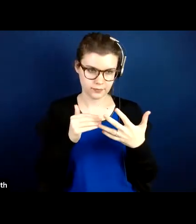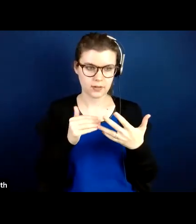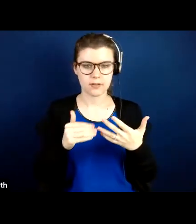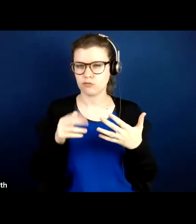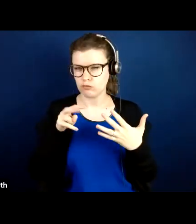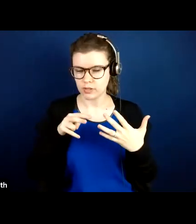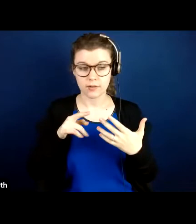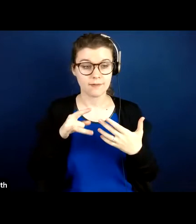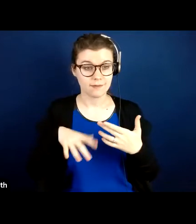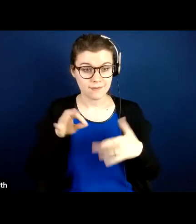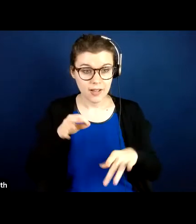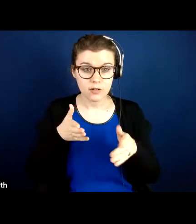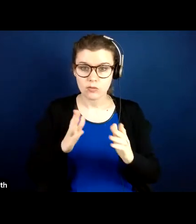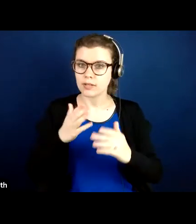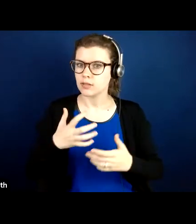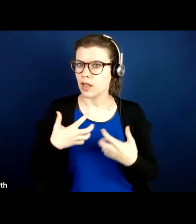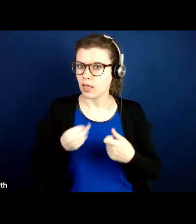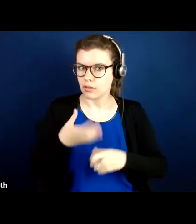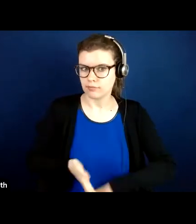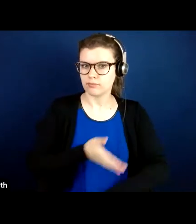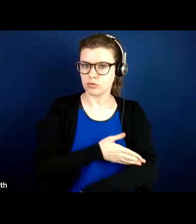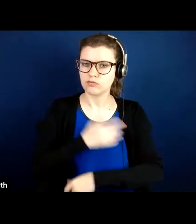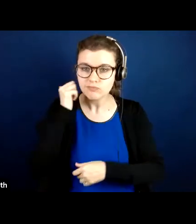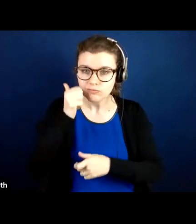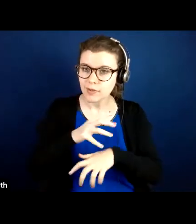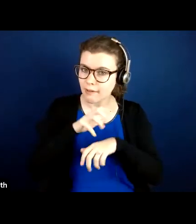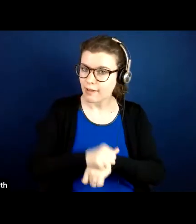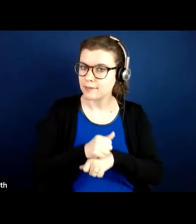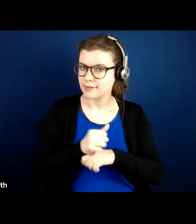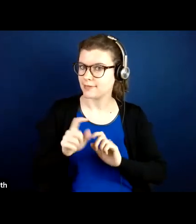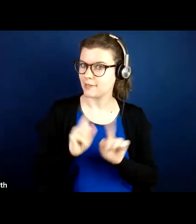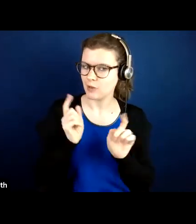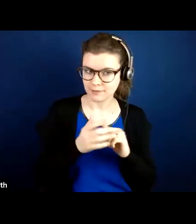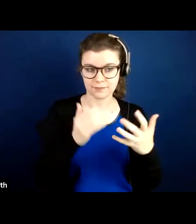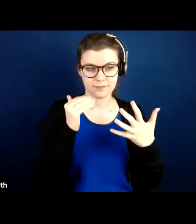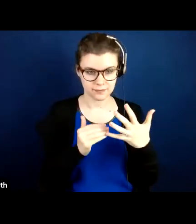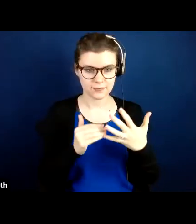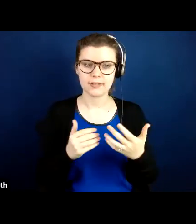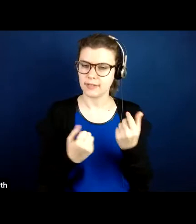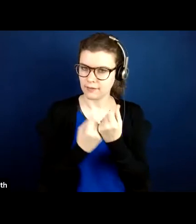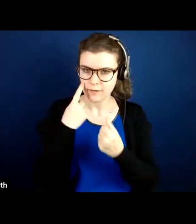and systems advocacy to help make changes to support them and others in living well.